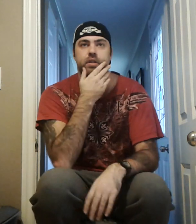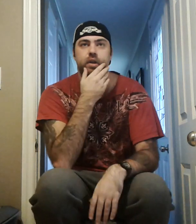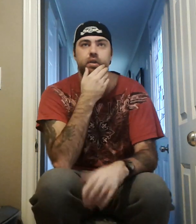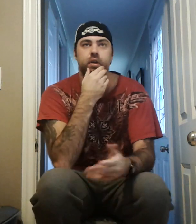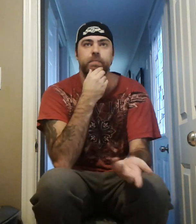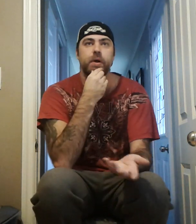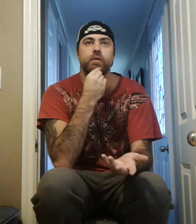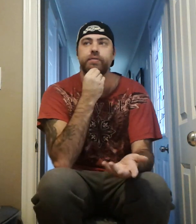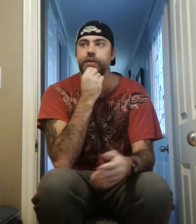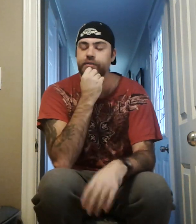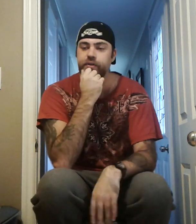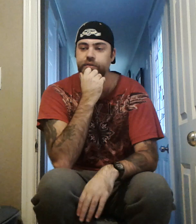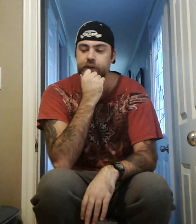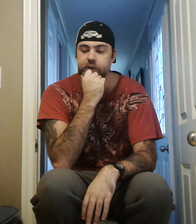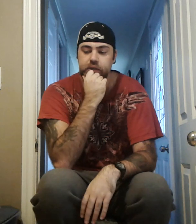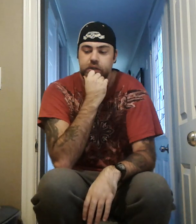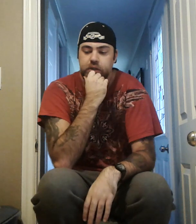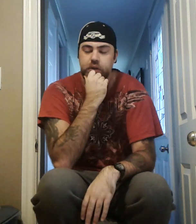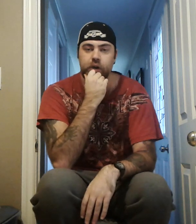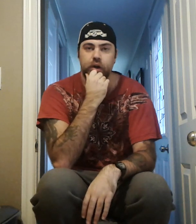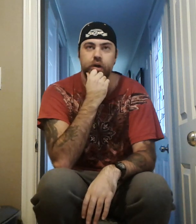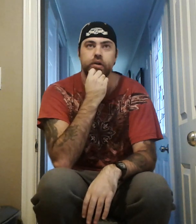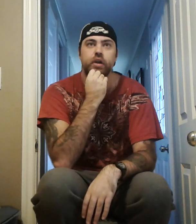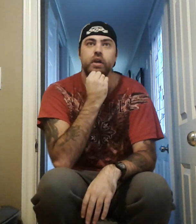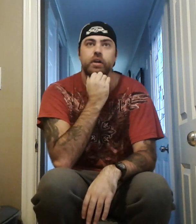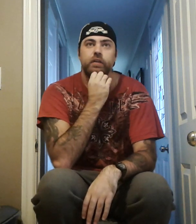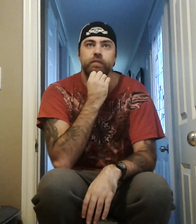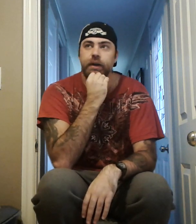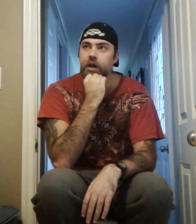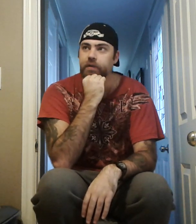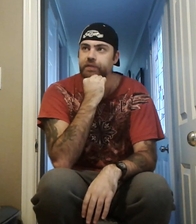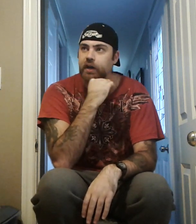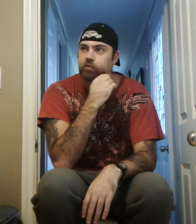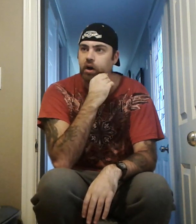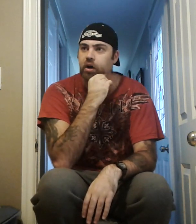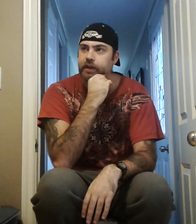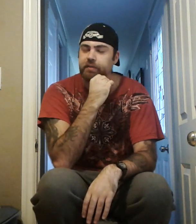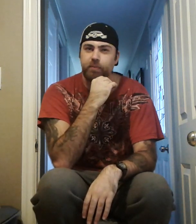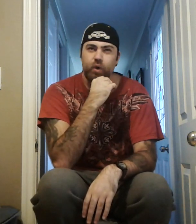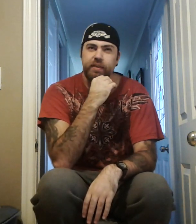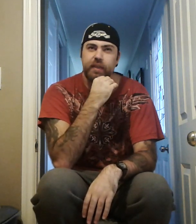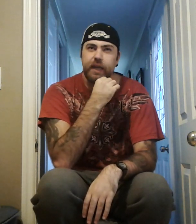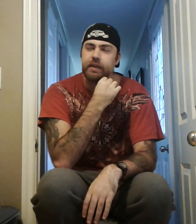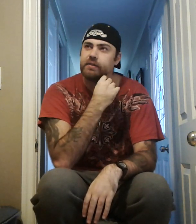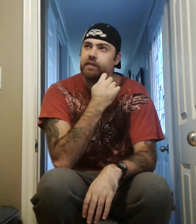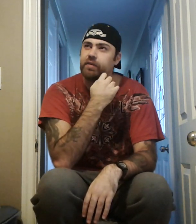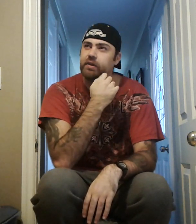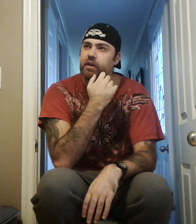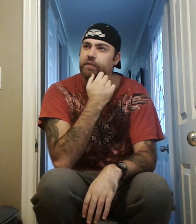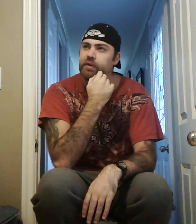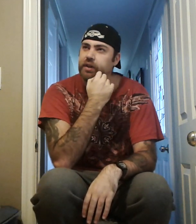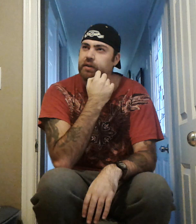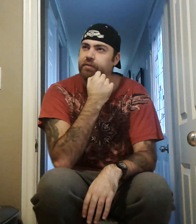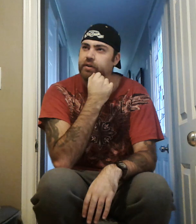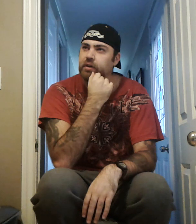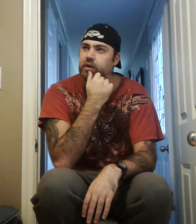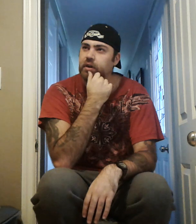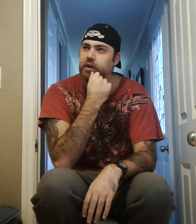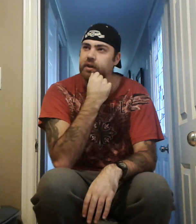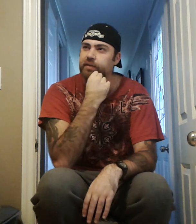you like, you know, both, it's just, like, hard, but, um, yeah, Raw, I guess, won that, I believe, and then, I